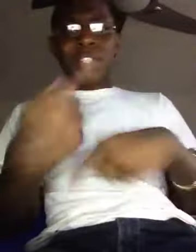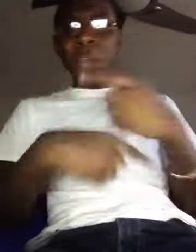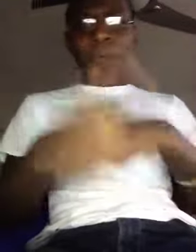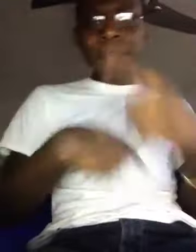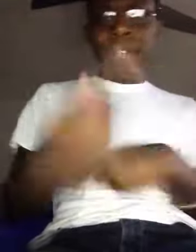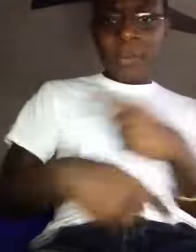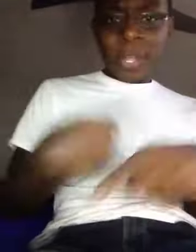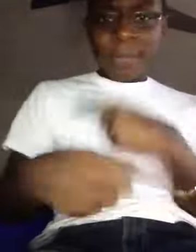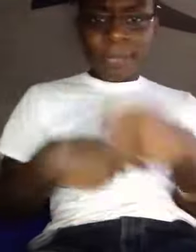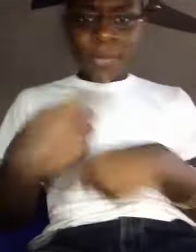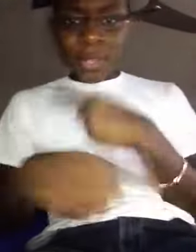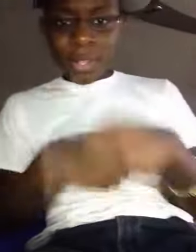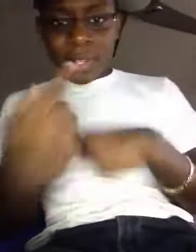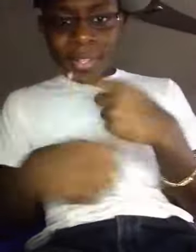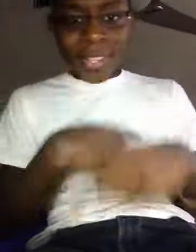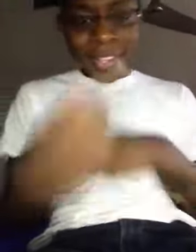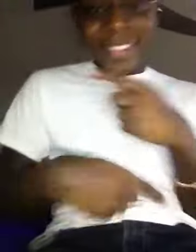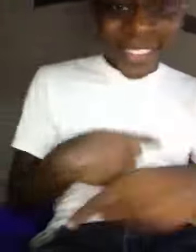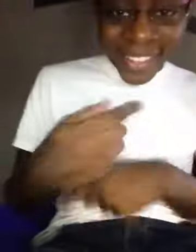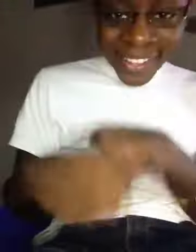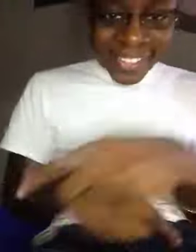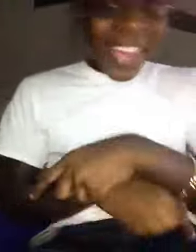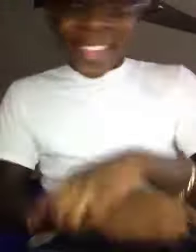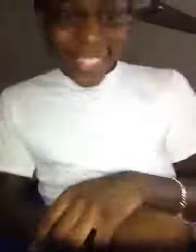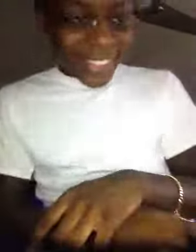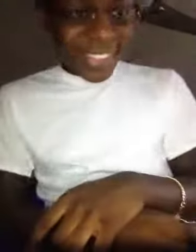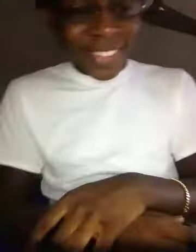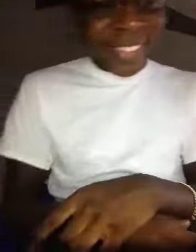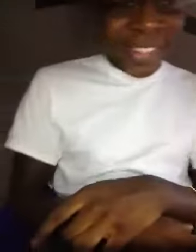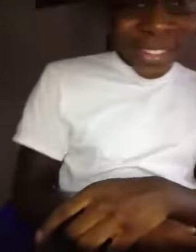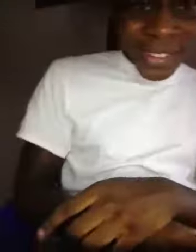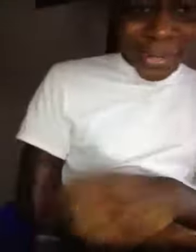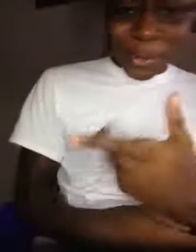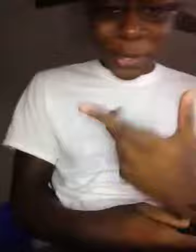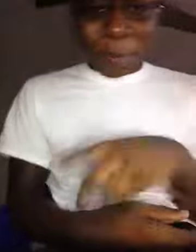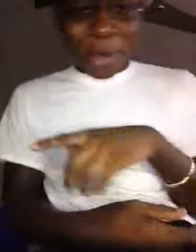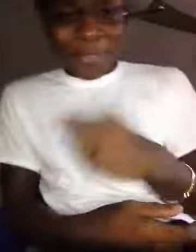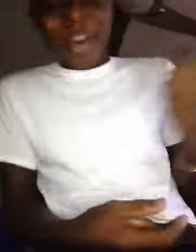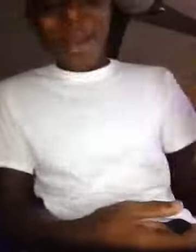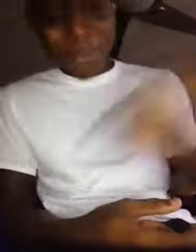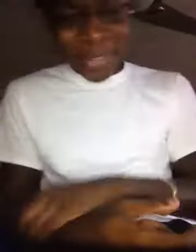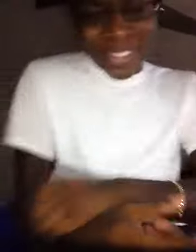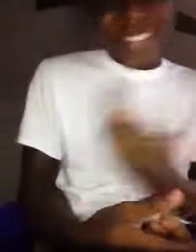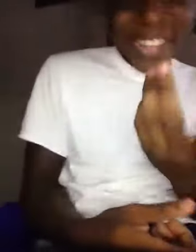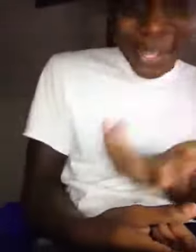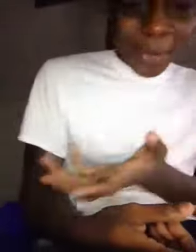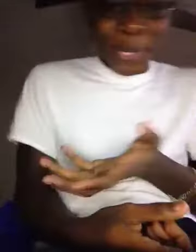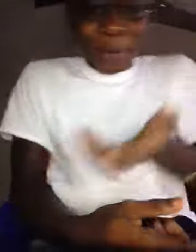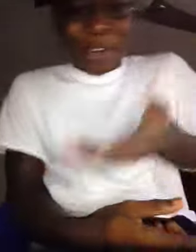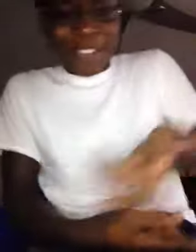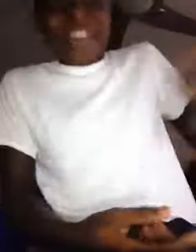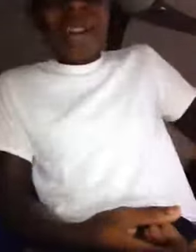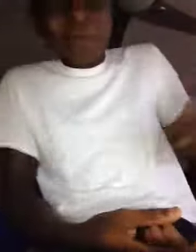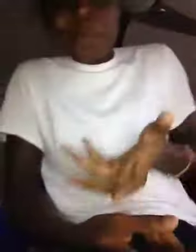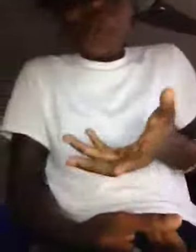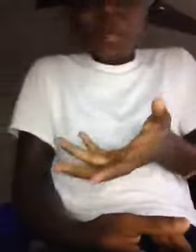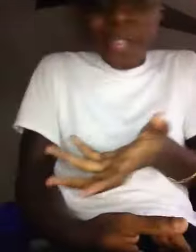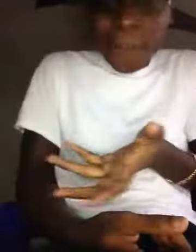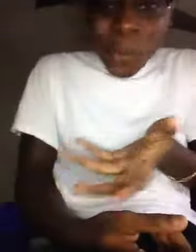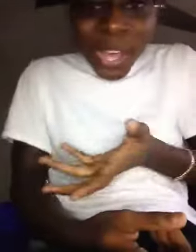don't fear it, yeah, don't kill my vibe, don't kill my vibe, dude, if you ain't